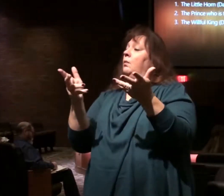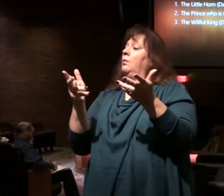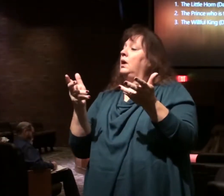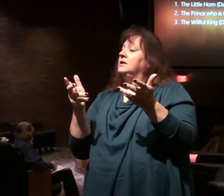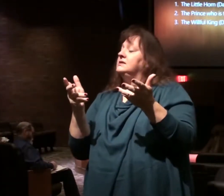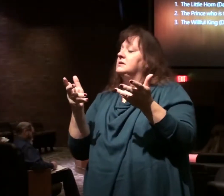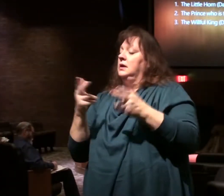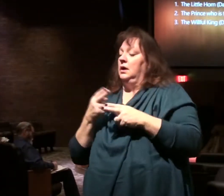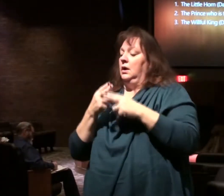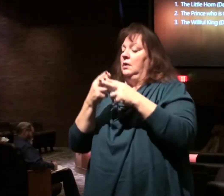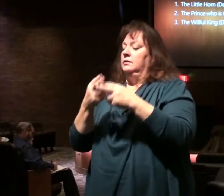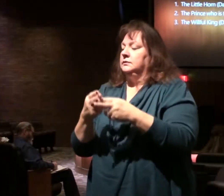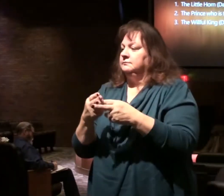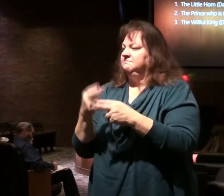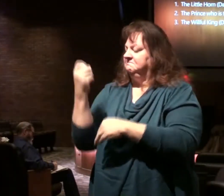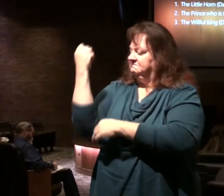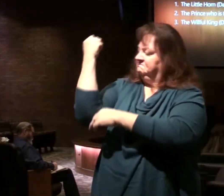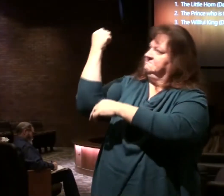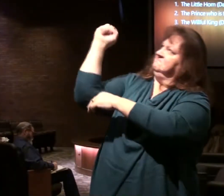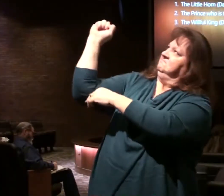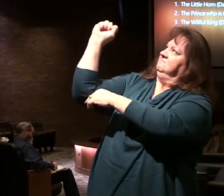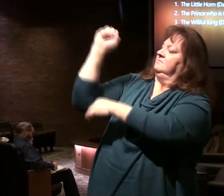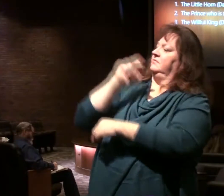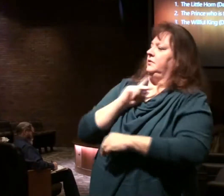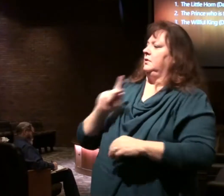So we call him the willful king